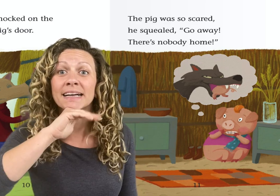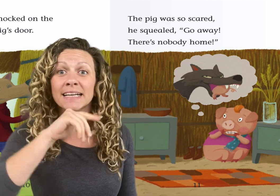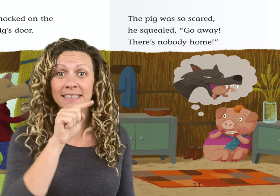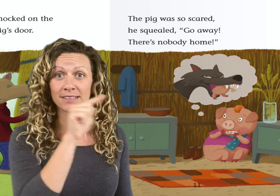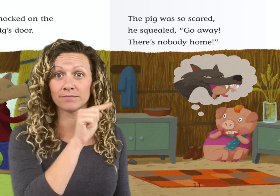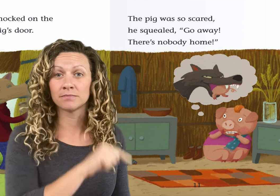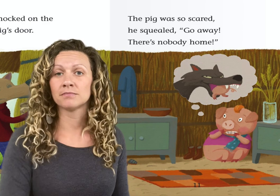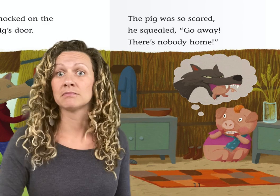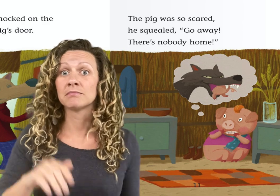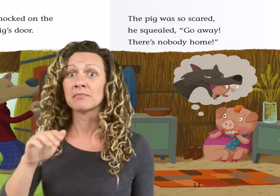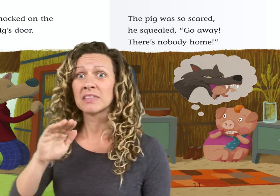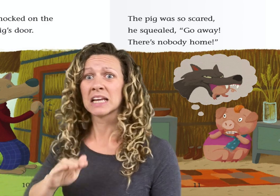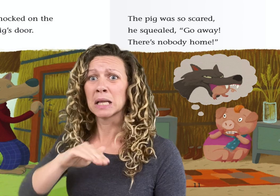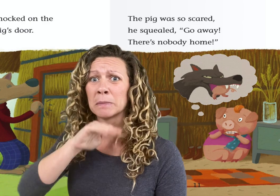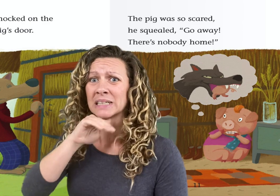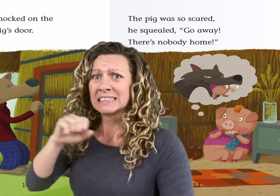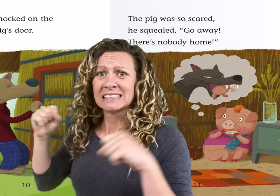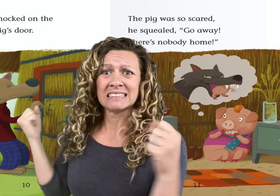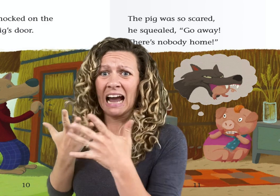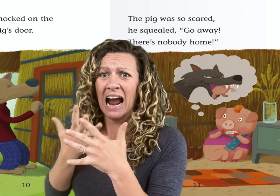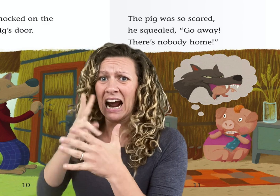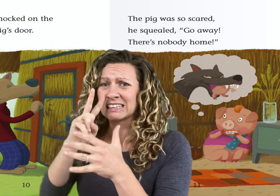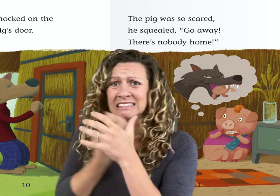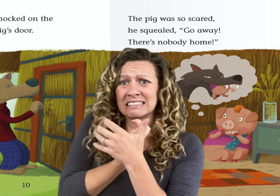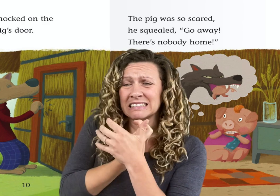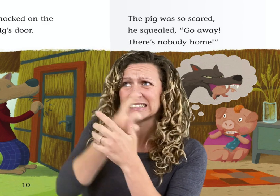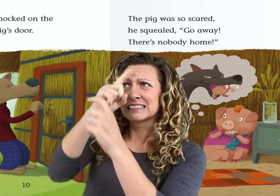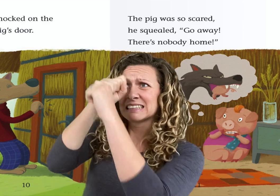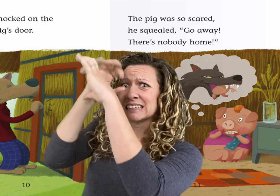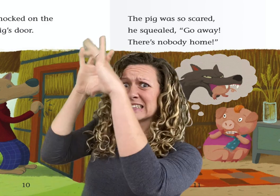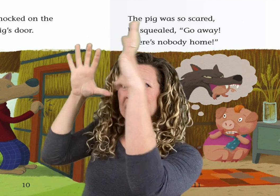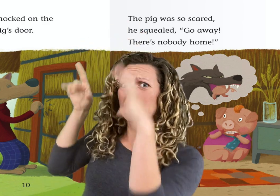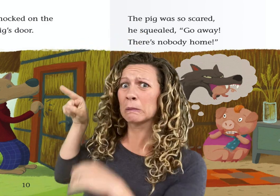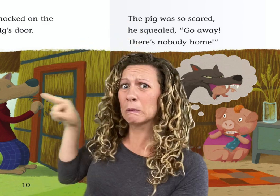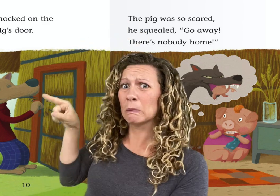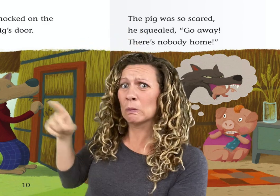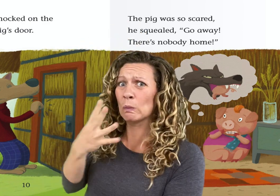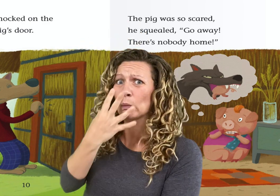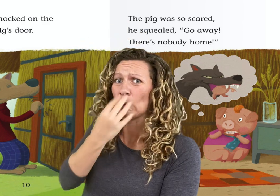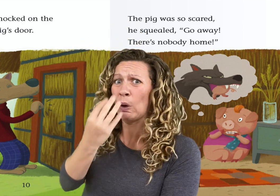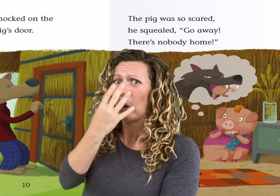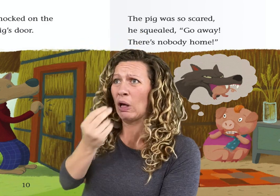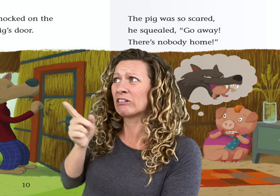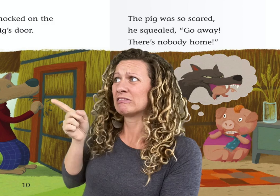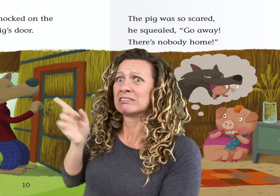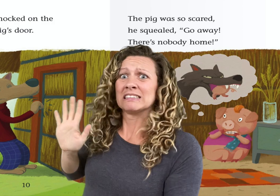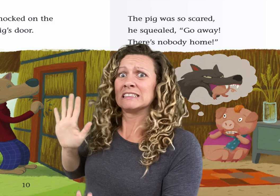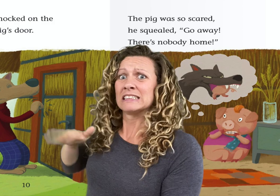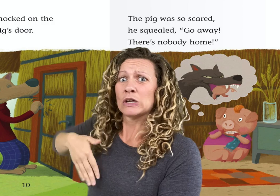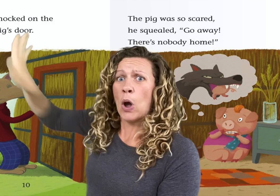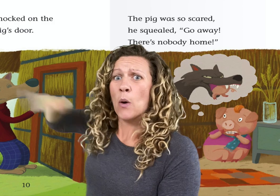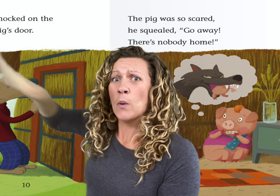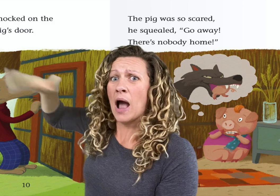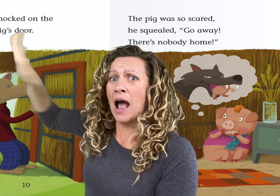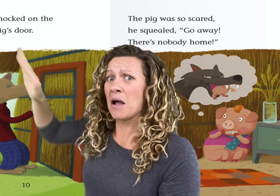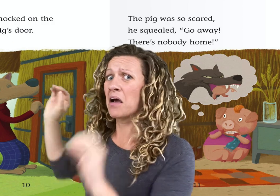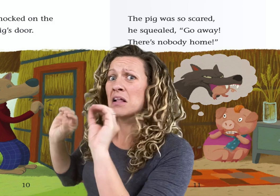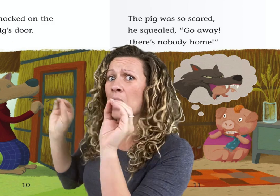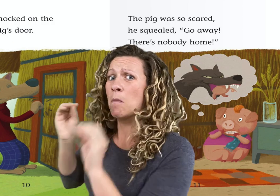The pig was so scared! he squealed. Go away! There's